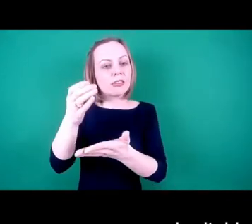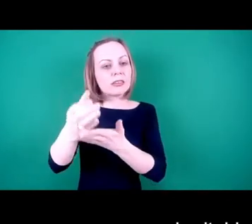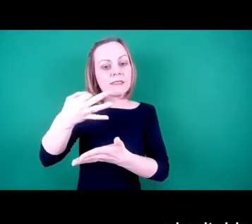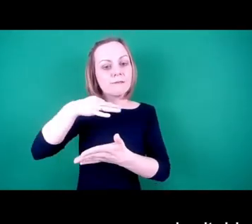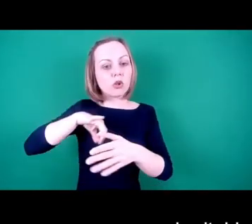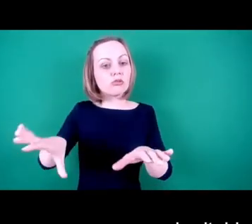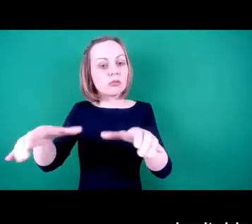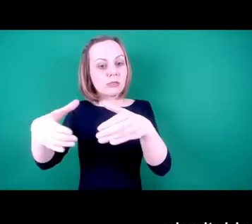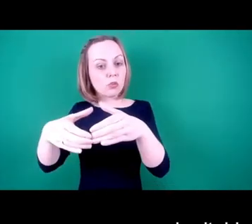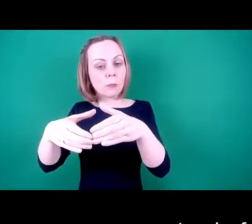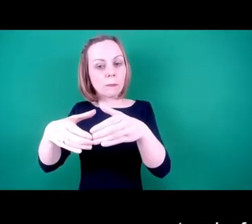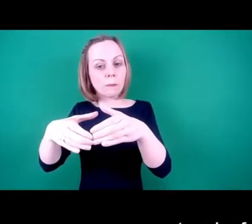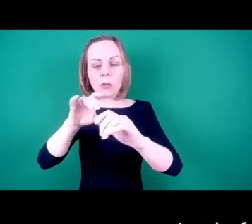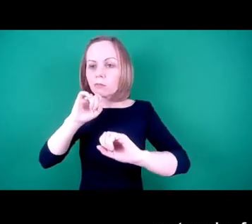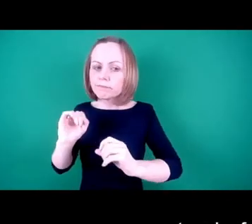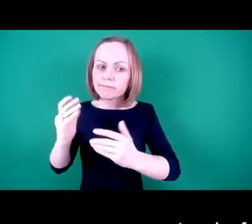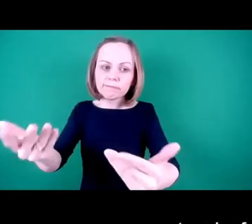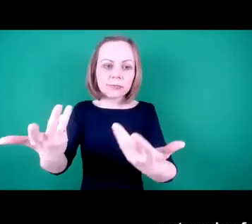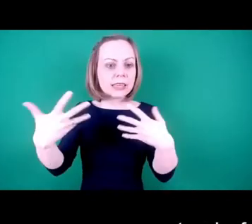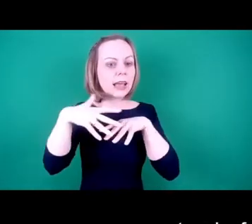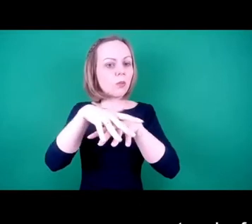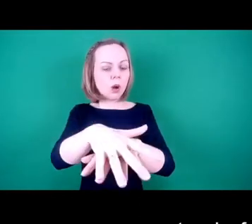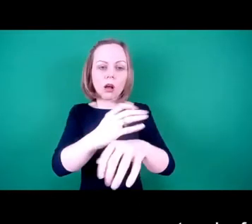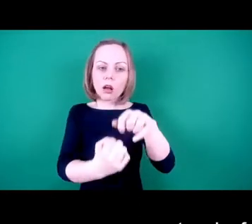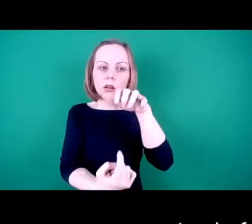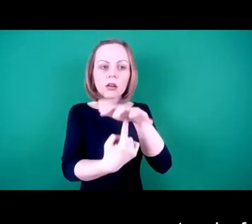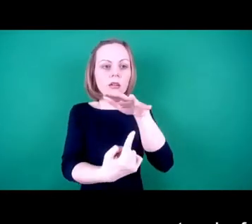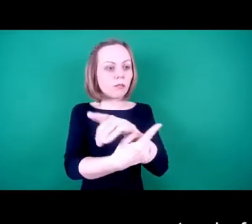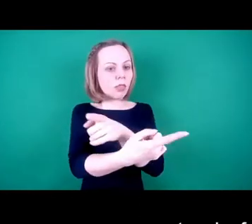that provide vital networks for people with